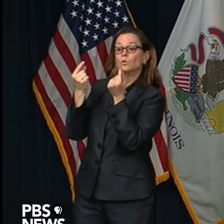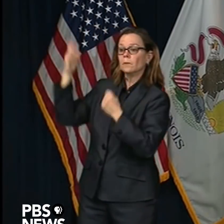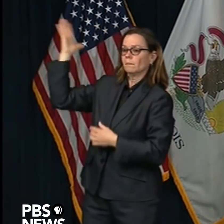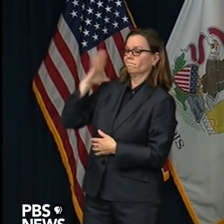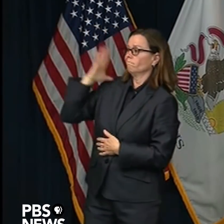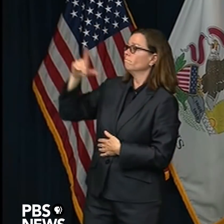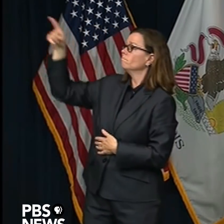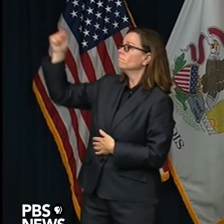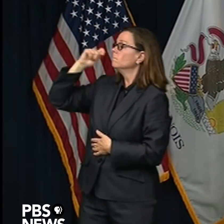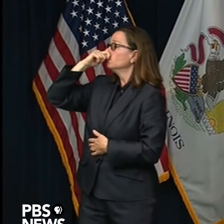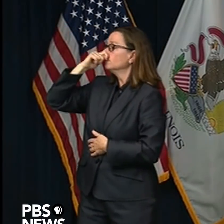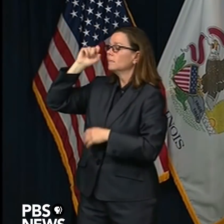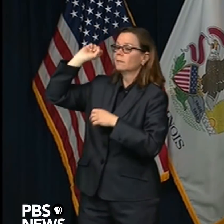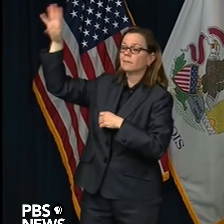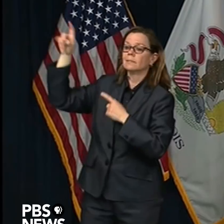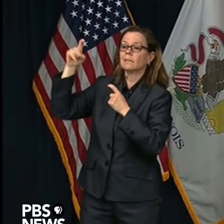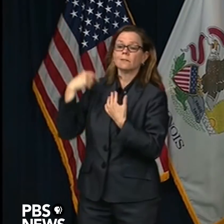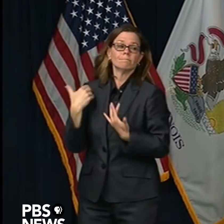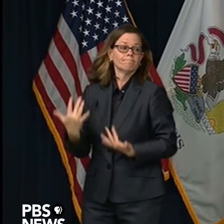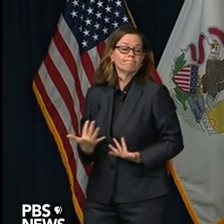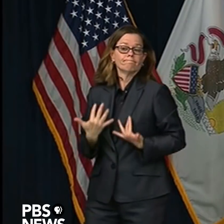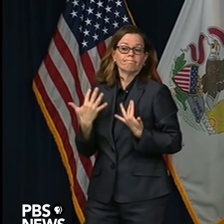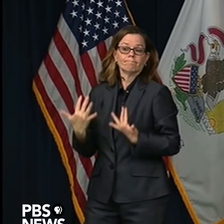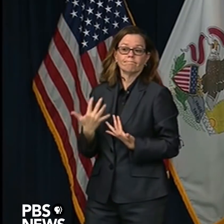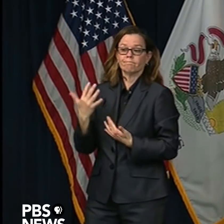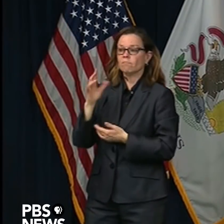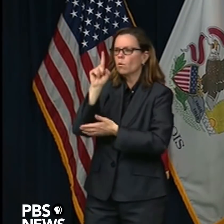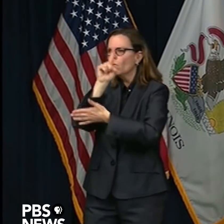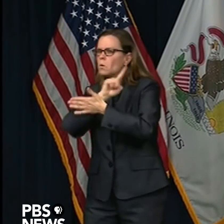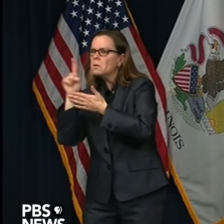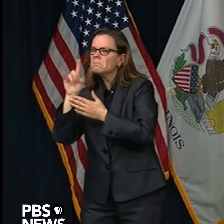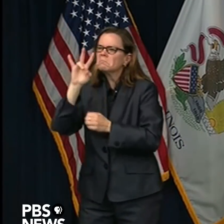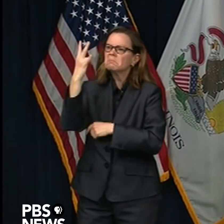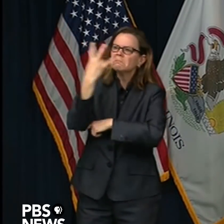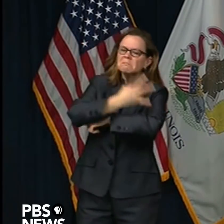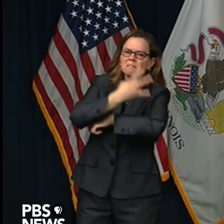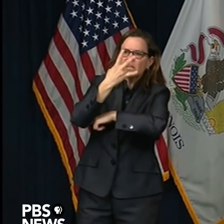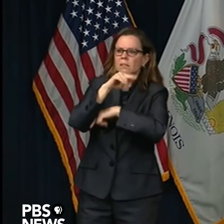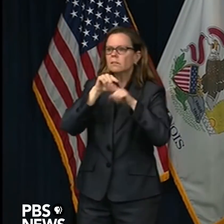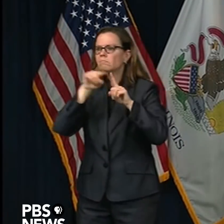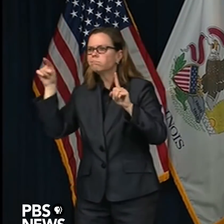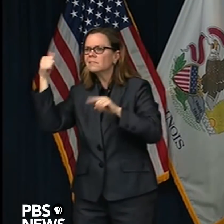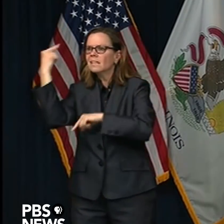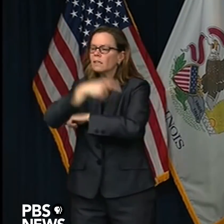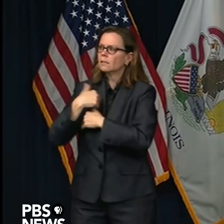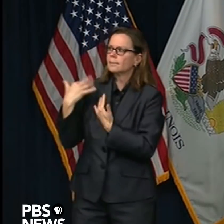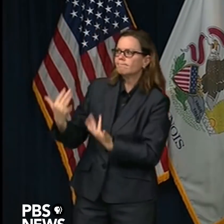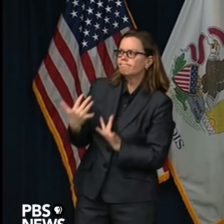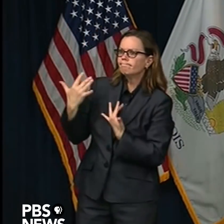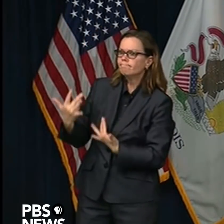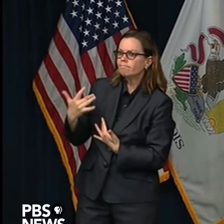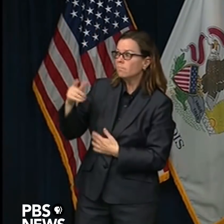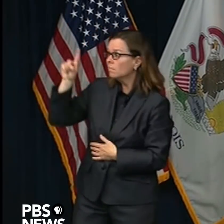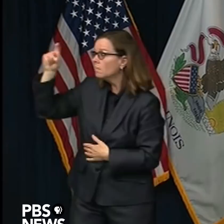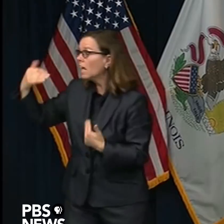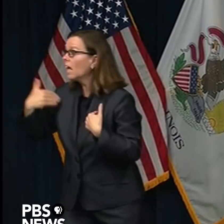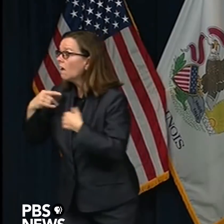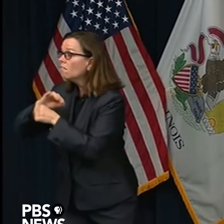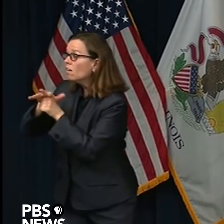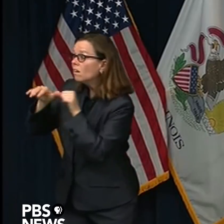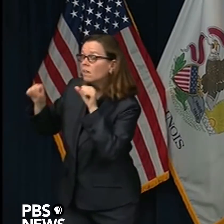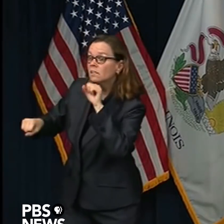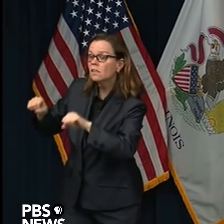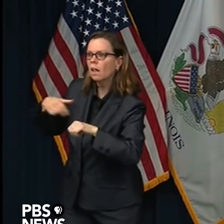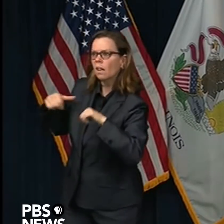those. So we don't want to have to do that. And so that's why we've bought machines. That's why we're